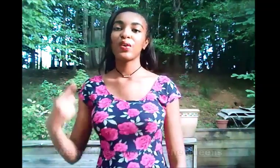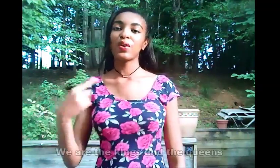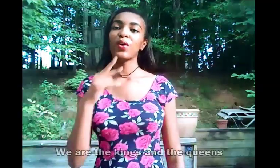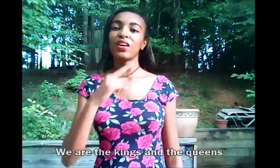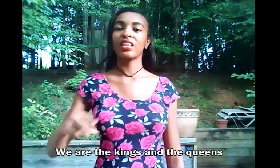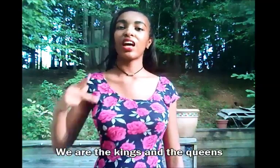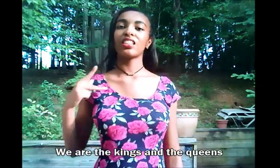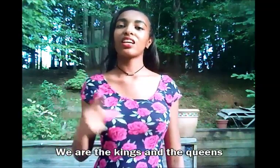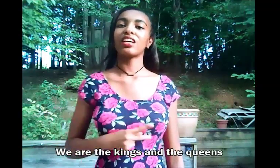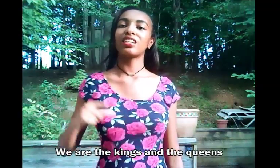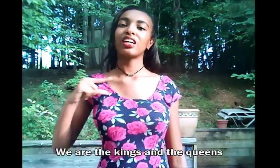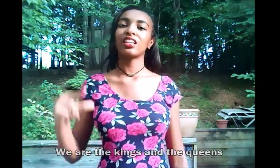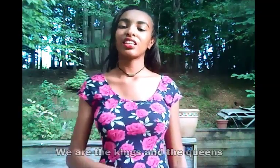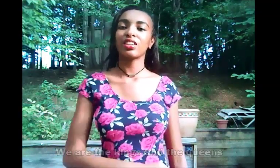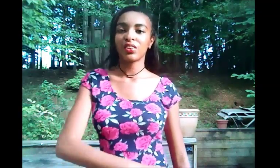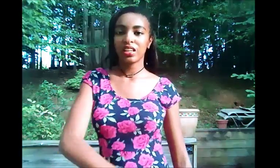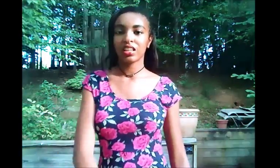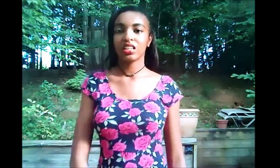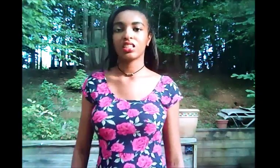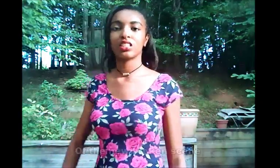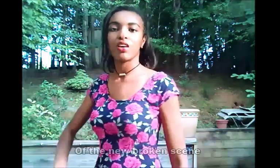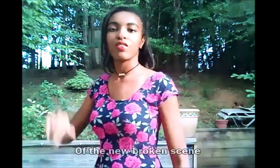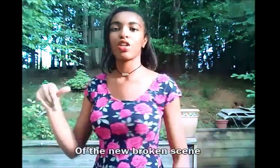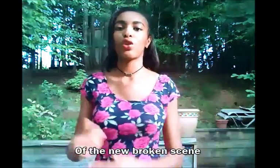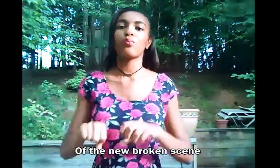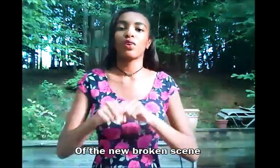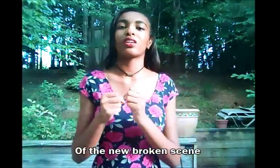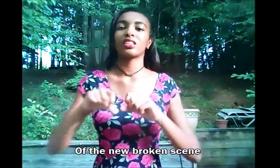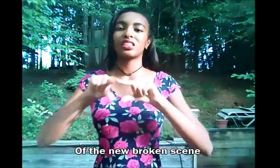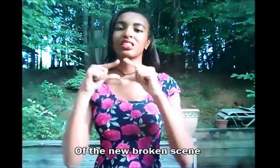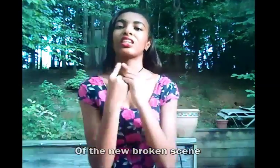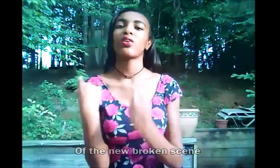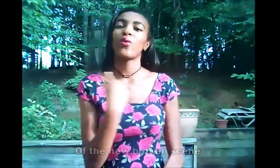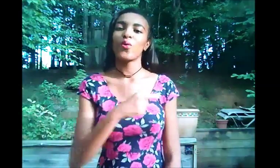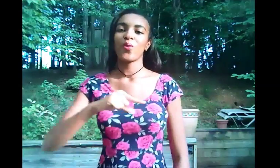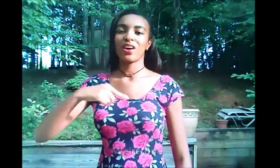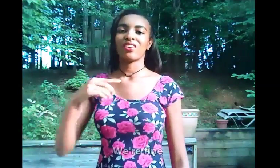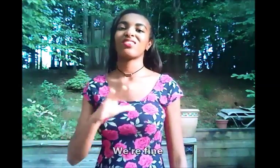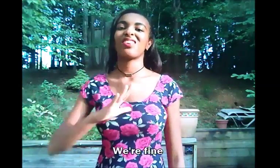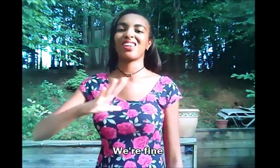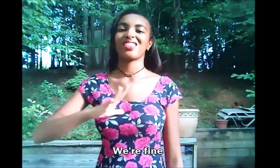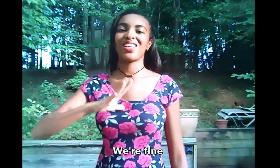we are the kings and the queens of the new broken scene we are the